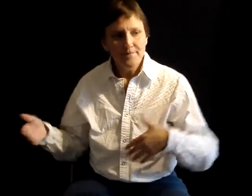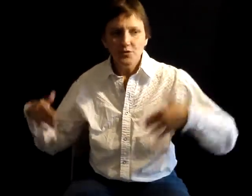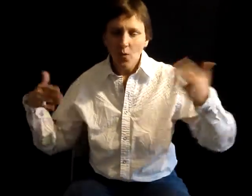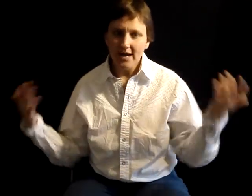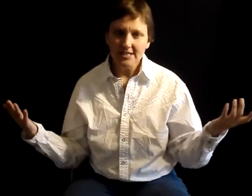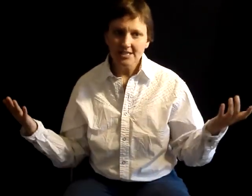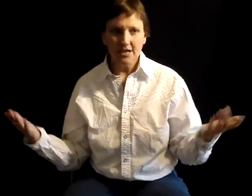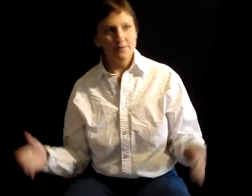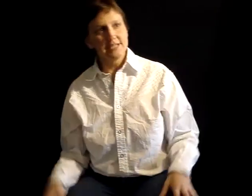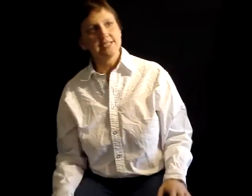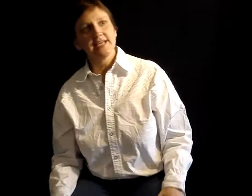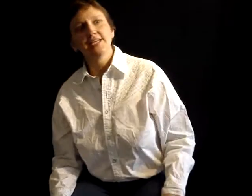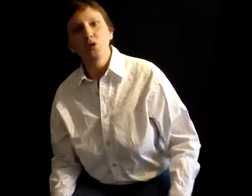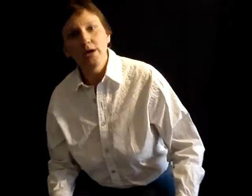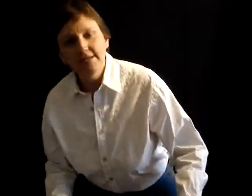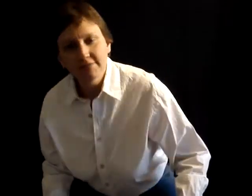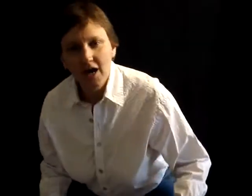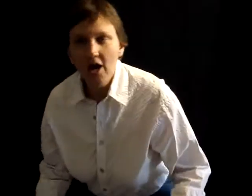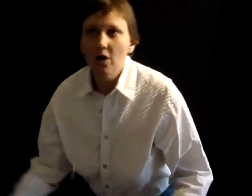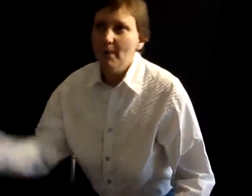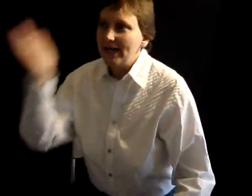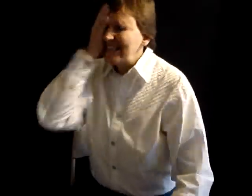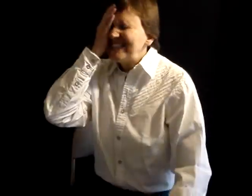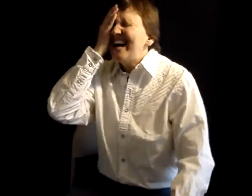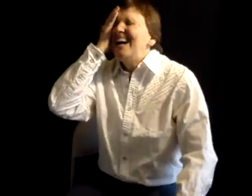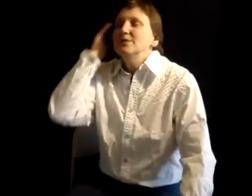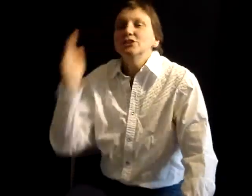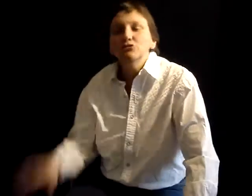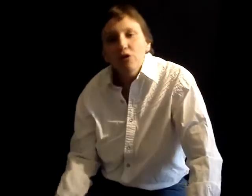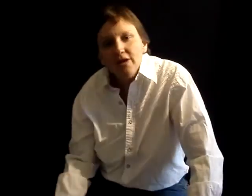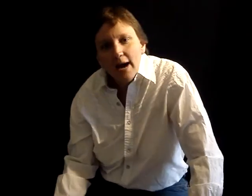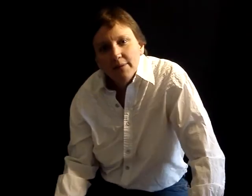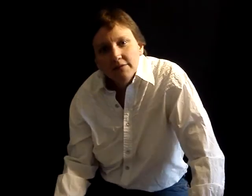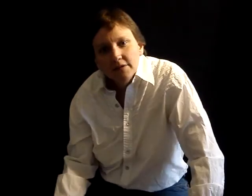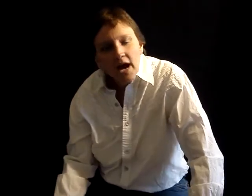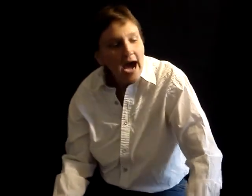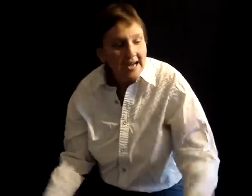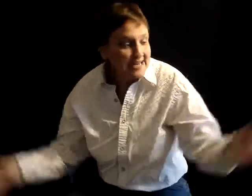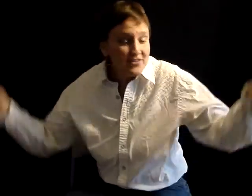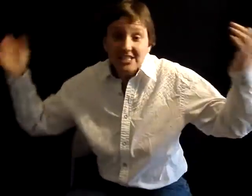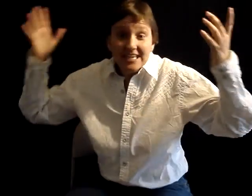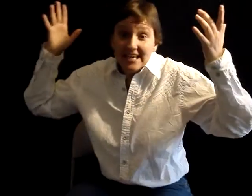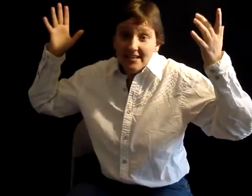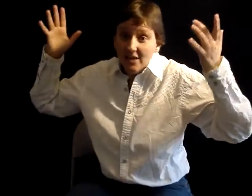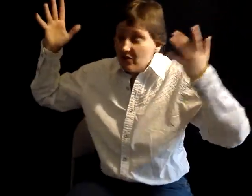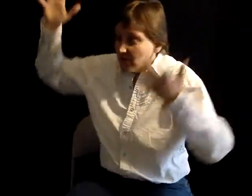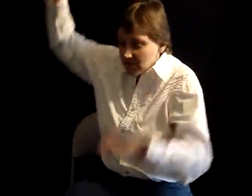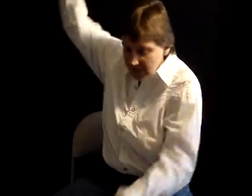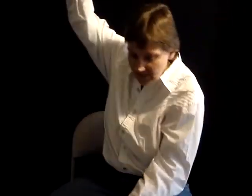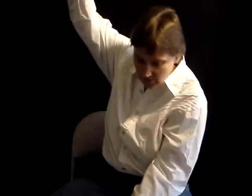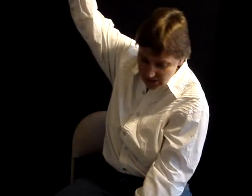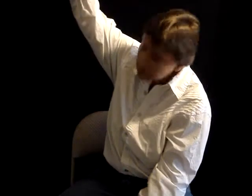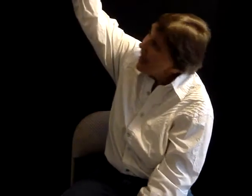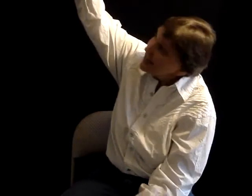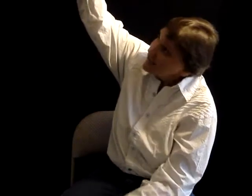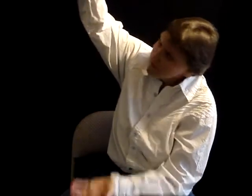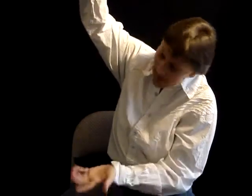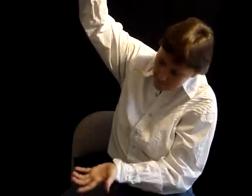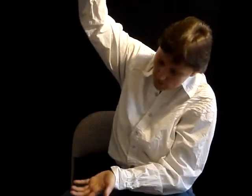So, why don't you just come clean and say, you know what, oh my God, we screwed up. I didn't even see it. You know, there was these piles of paperwork